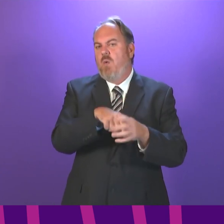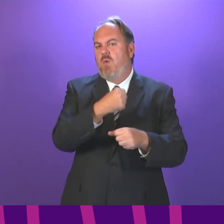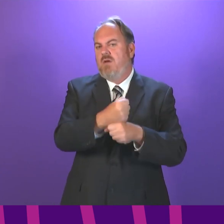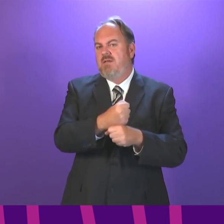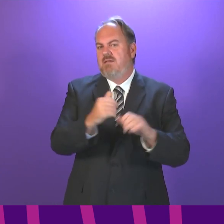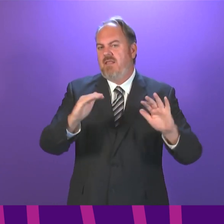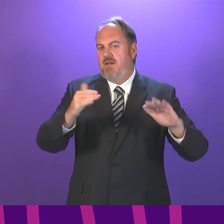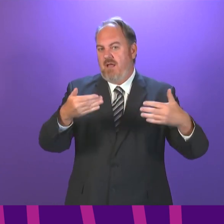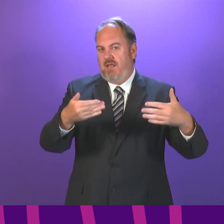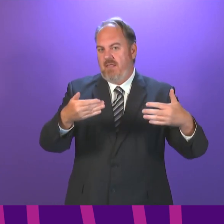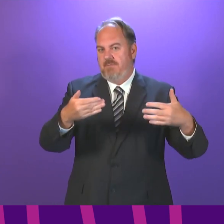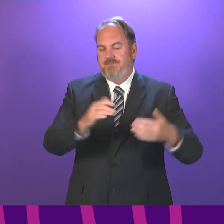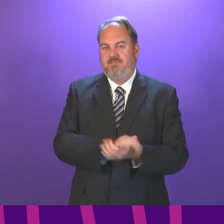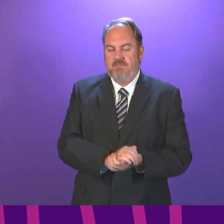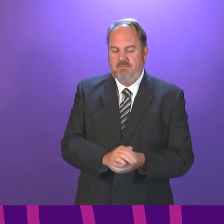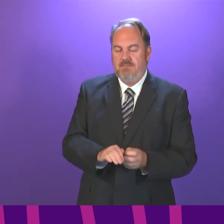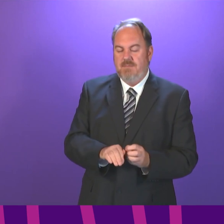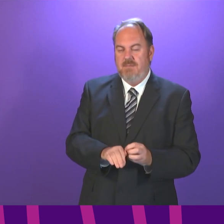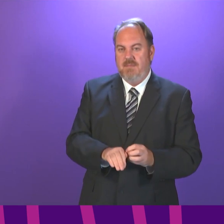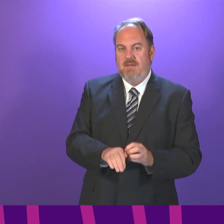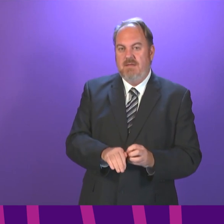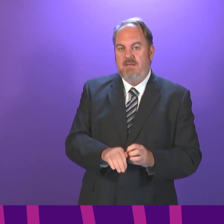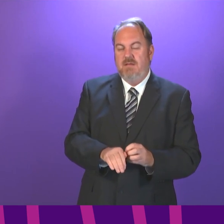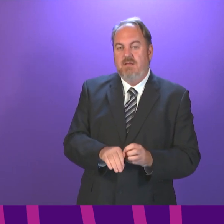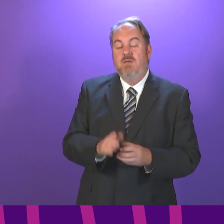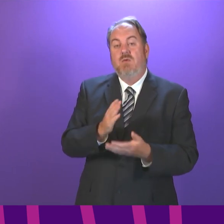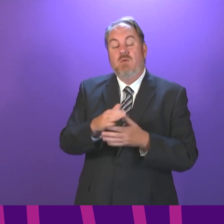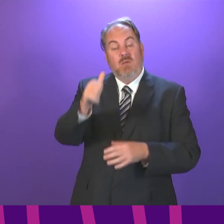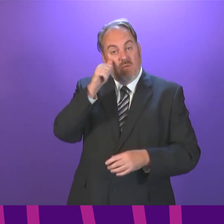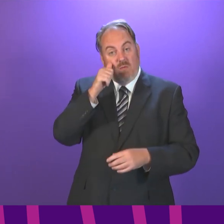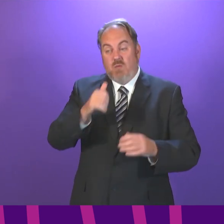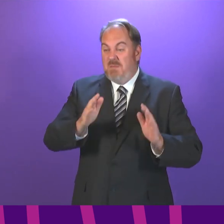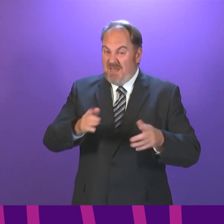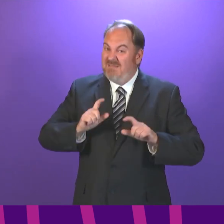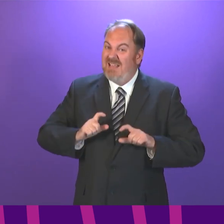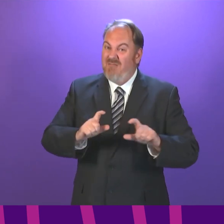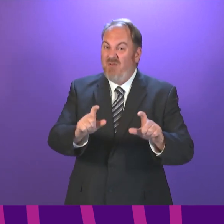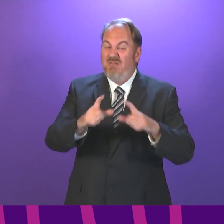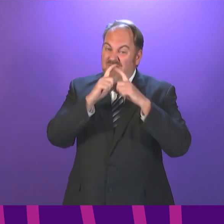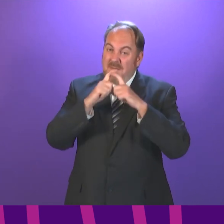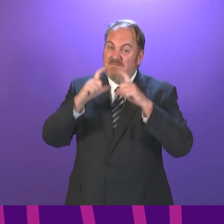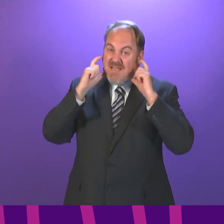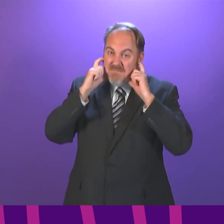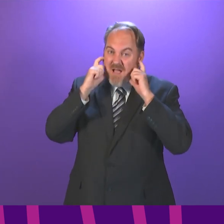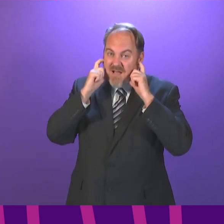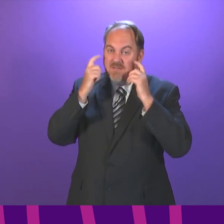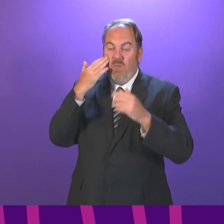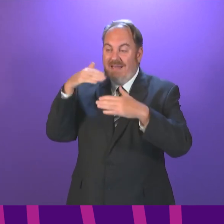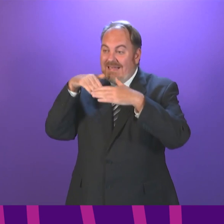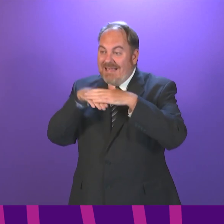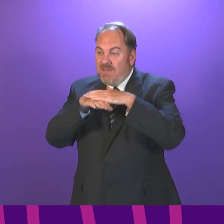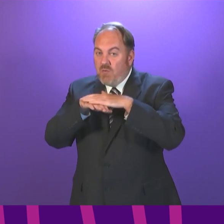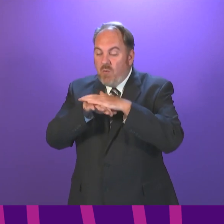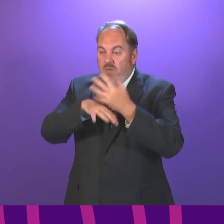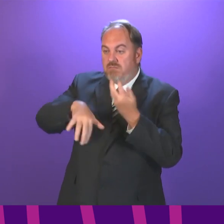continue to be the law, subject to existing exemptions, that face coverings must be worn in all the same indoor settings, as is the case now.